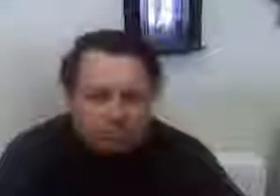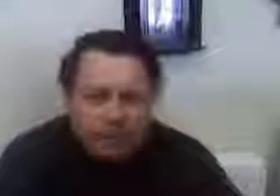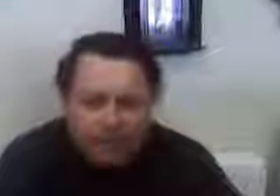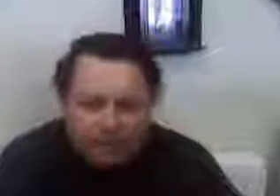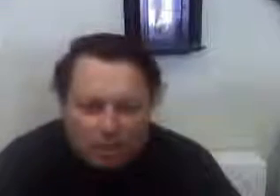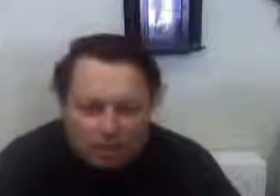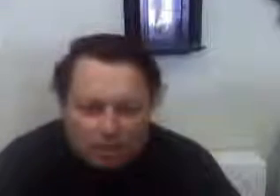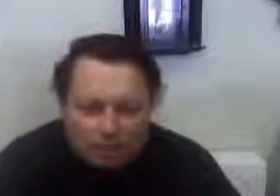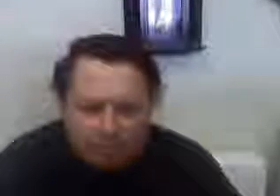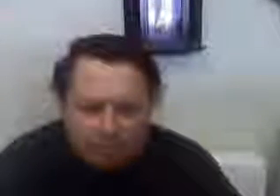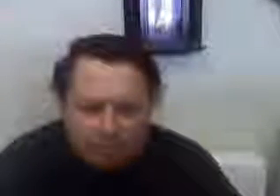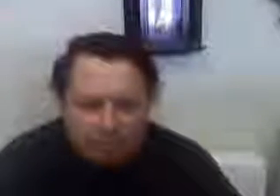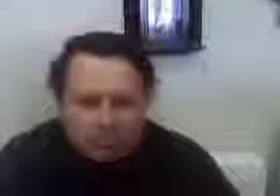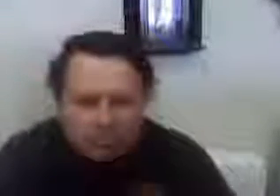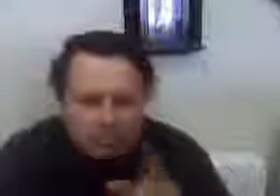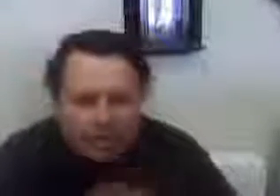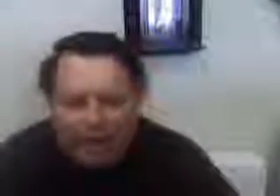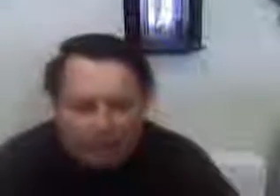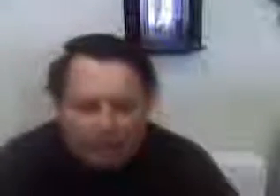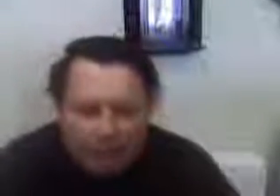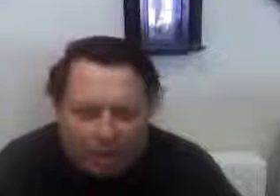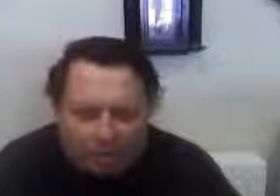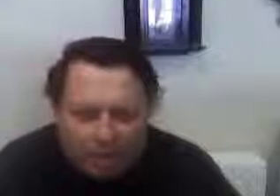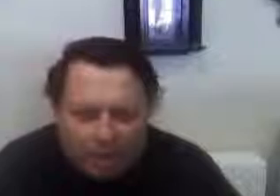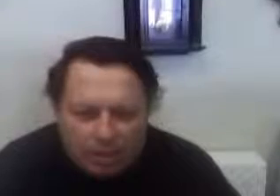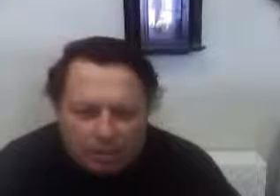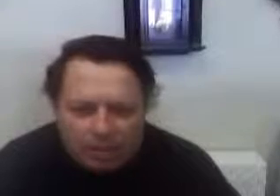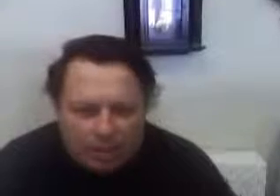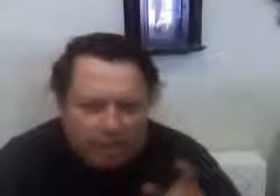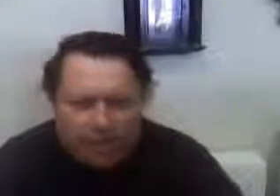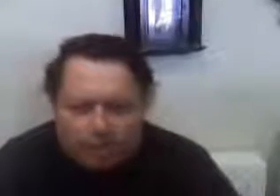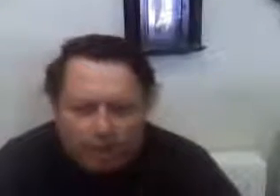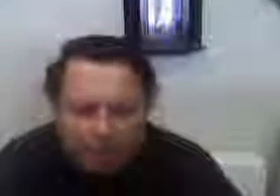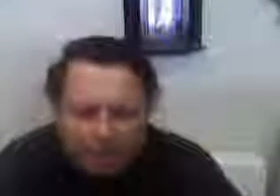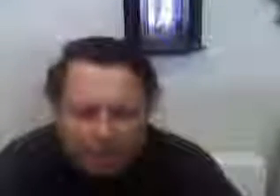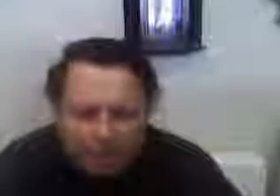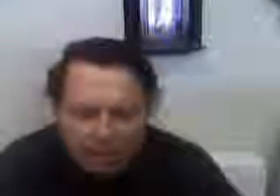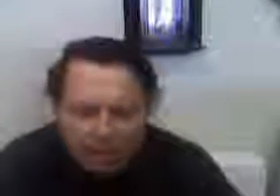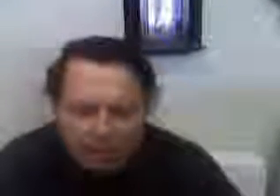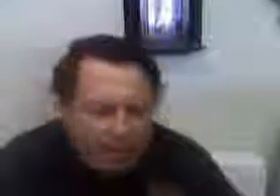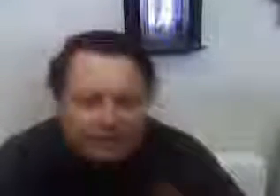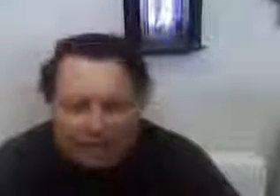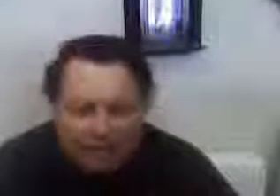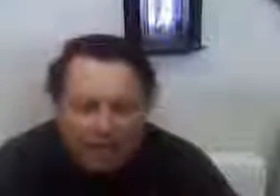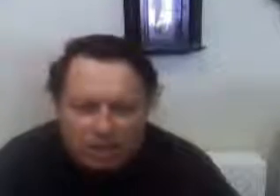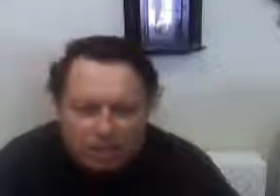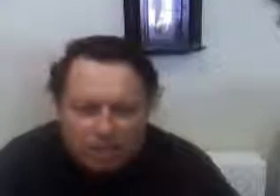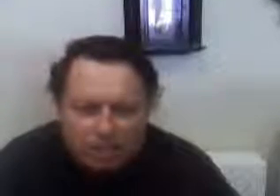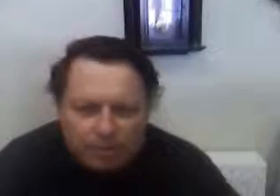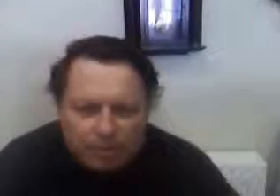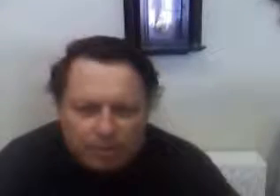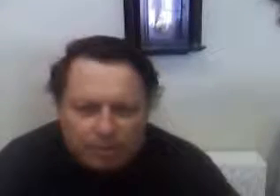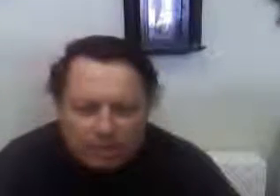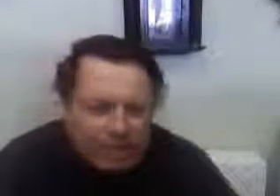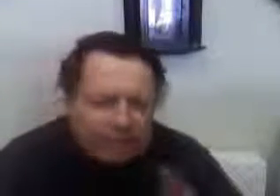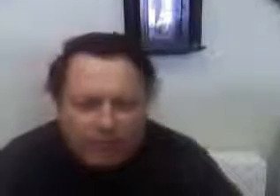They're not socialism. They're not democracy. They're not republic. They're not dictatorship. They're not